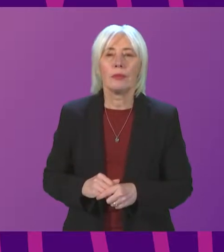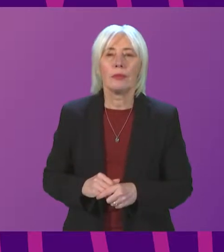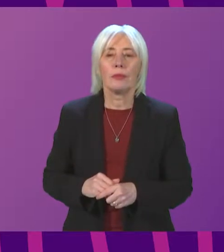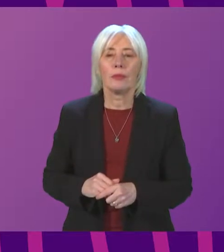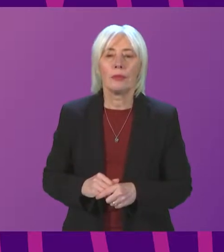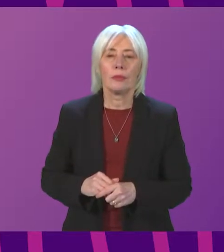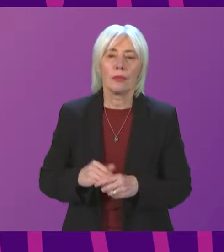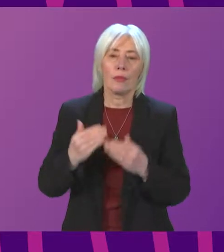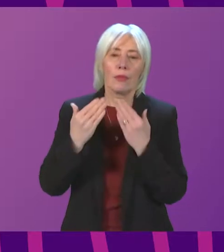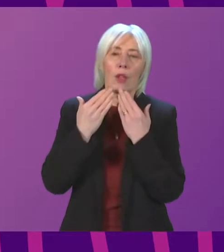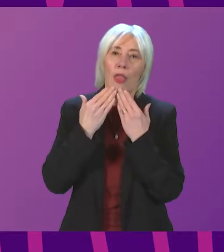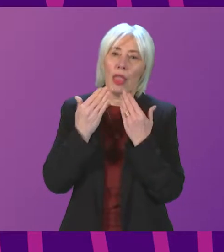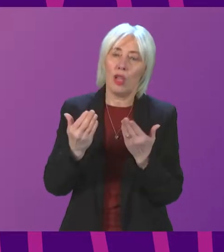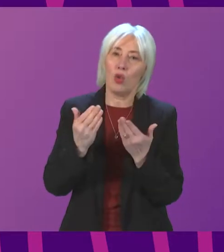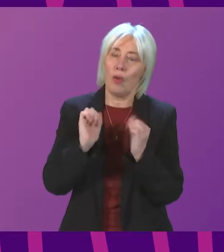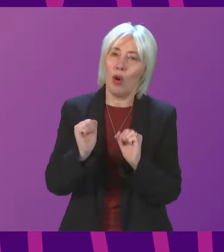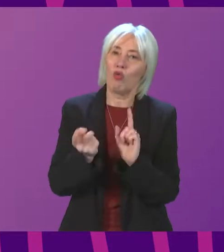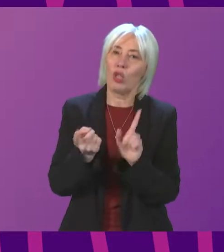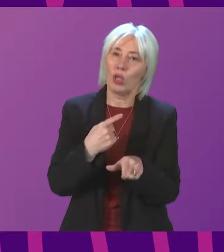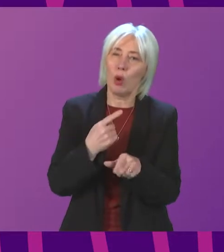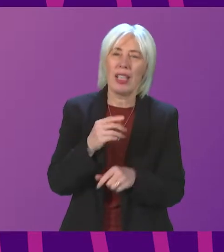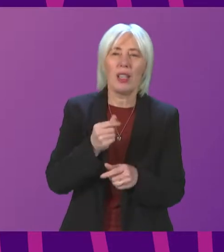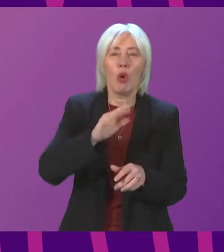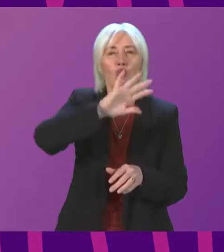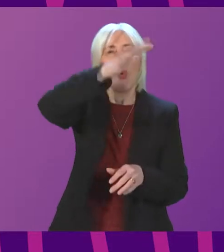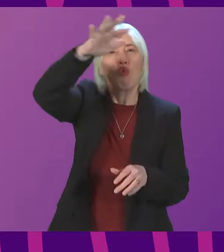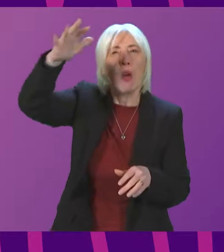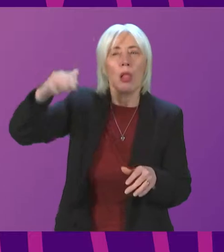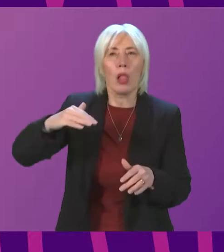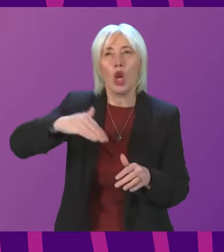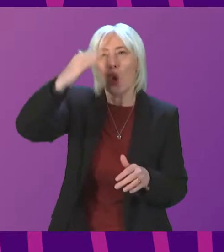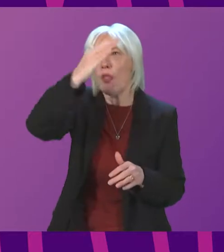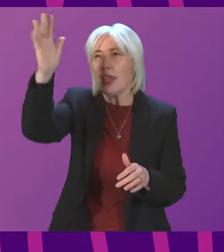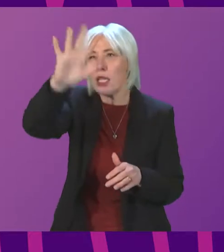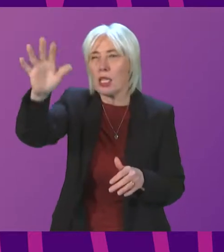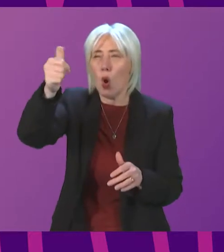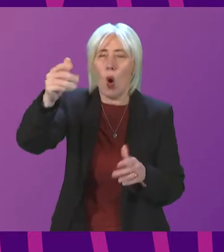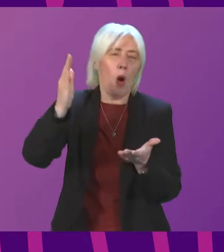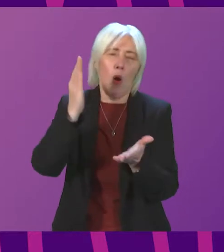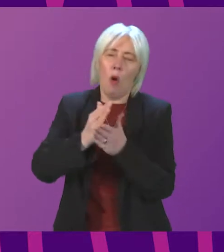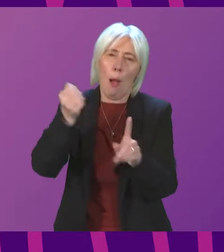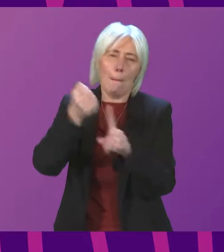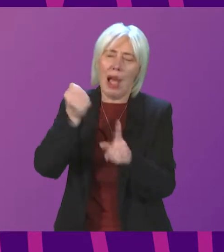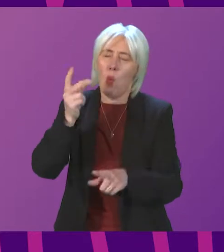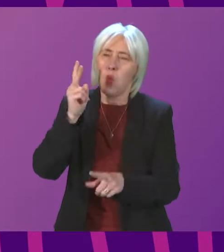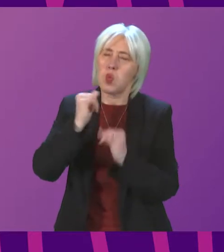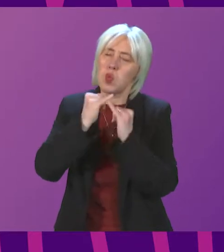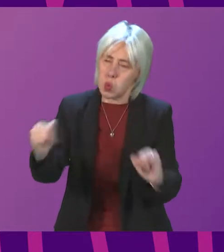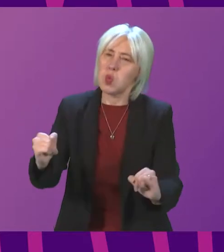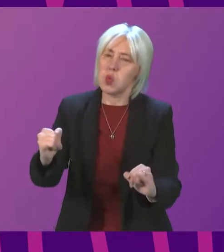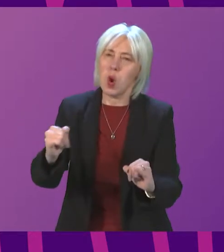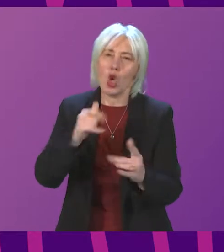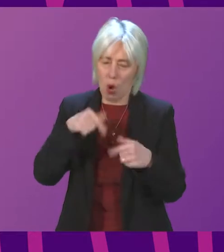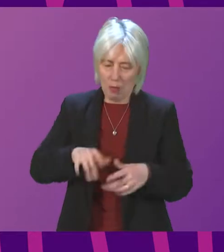I thank the Minister for her response. Rural areas across the North East have been disproportionately impacted compared to